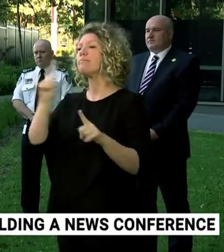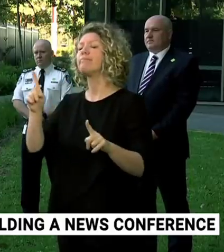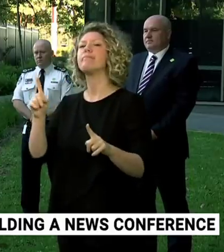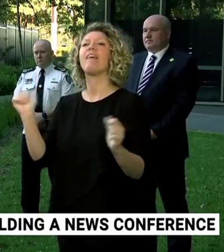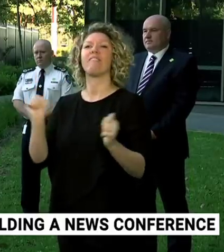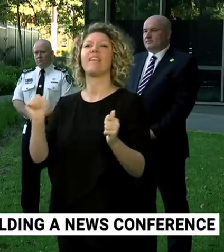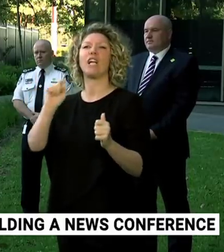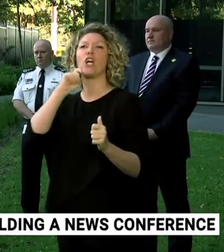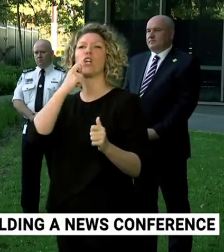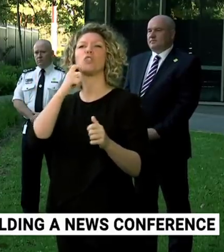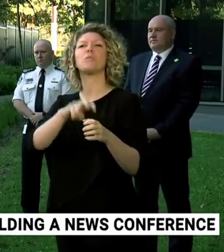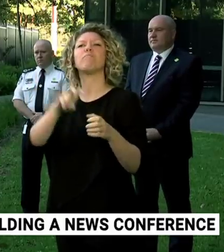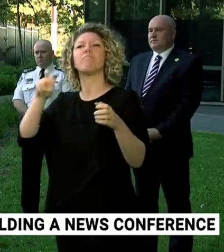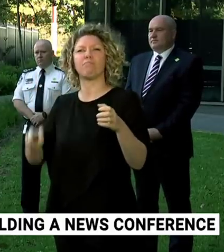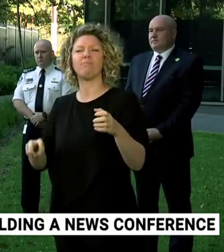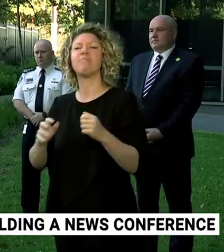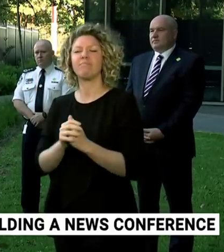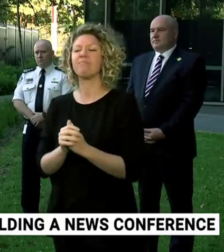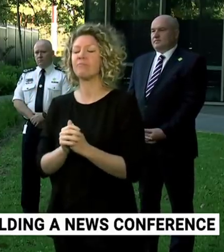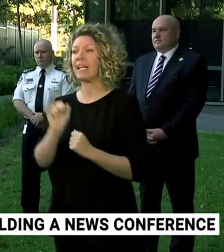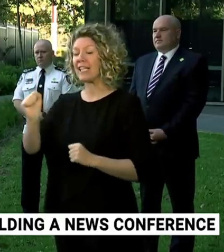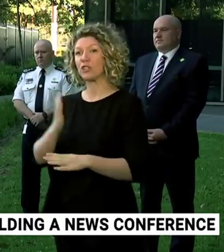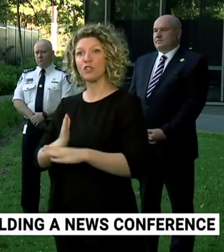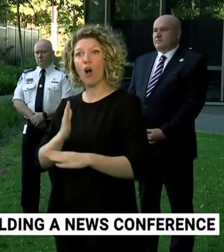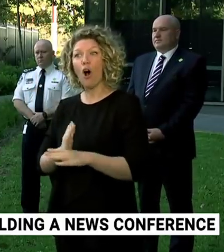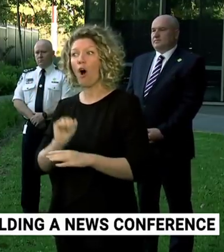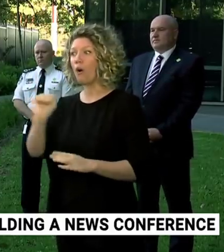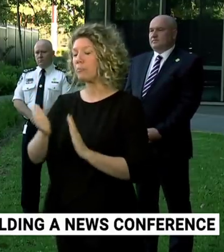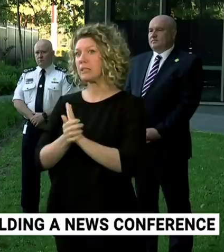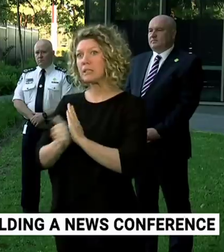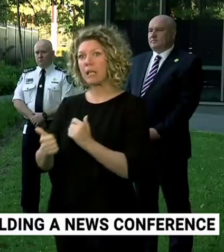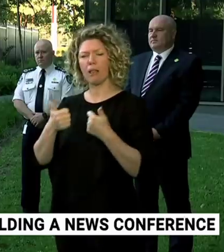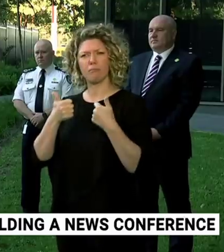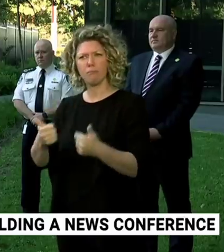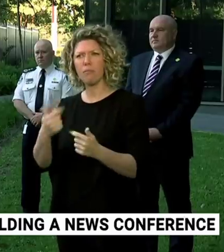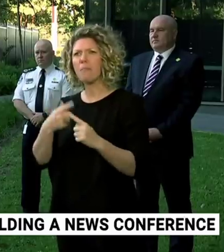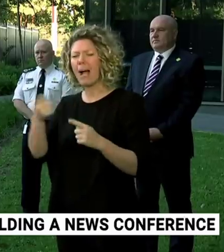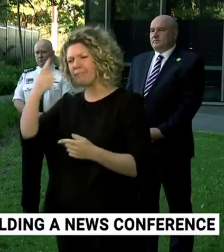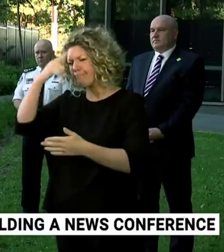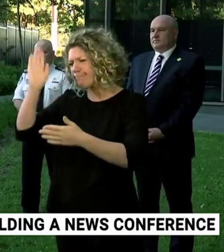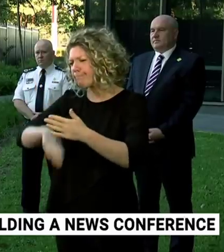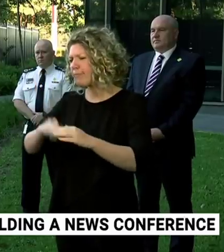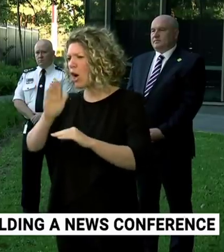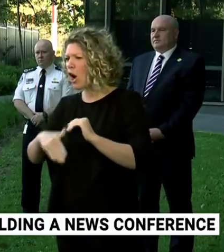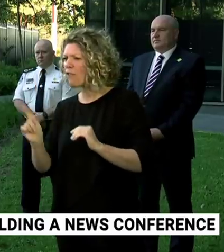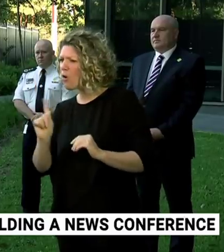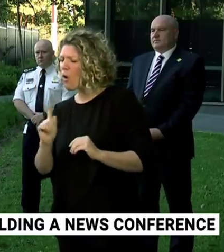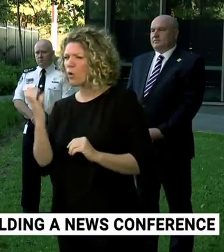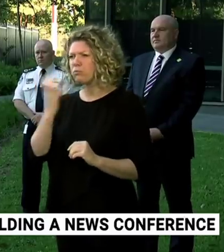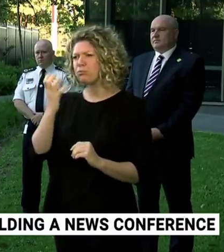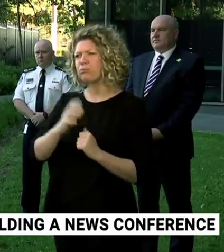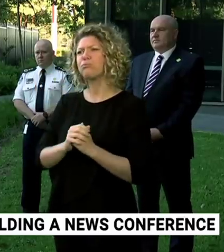from that position. Given his skills, given the level of respect he has in the community and given his understanding of what it takes